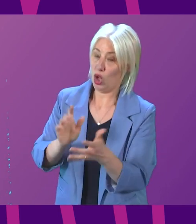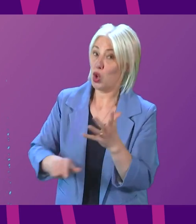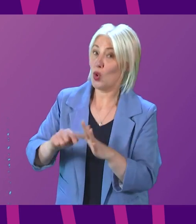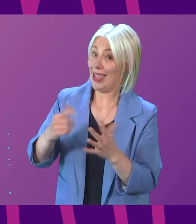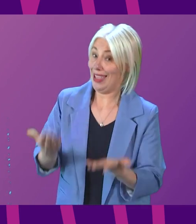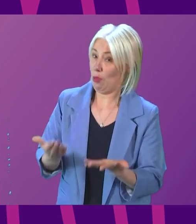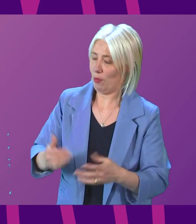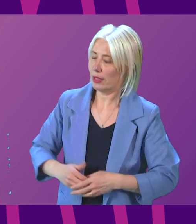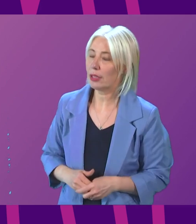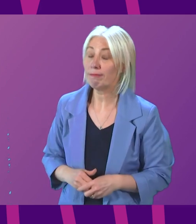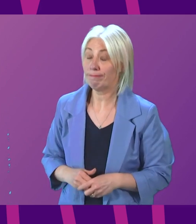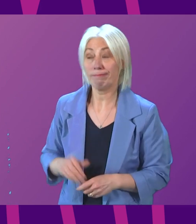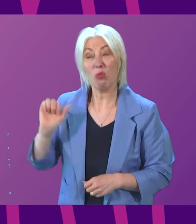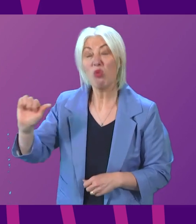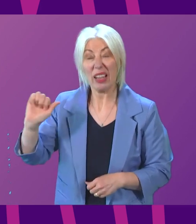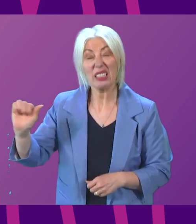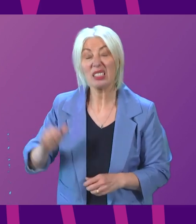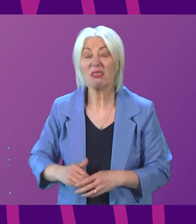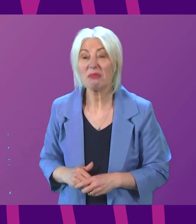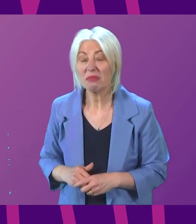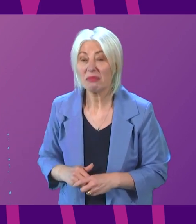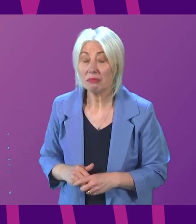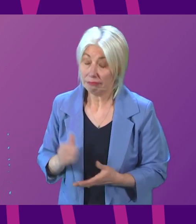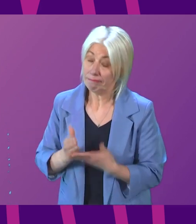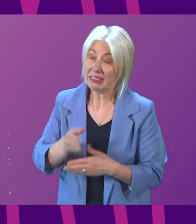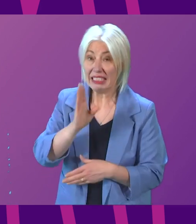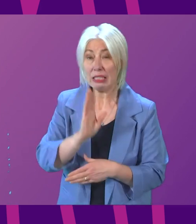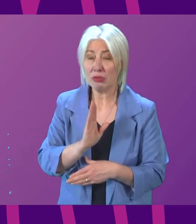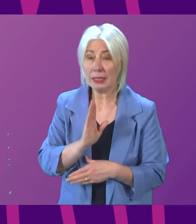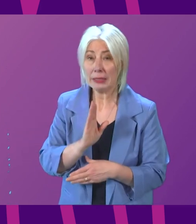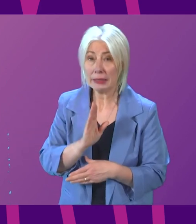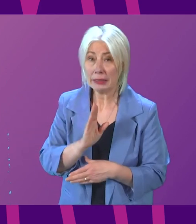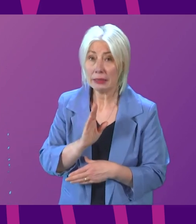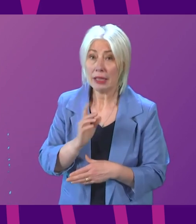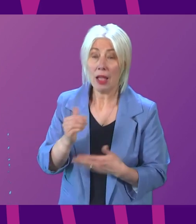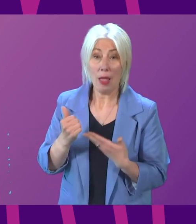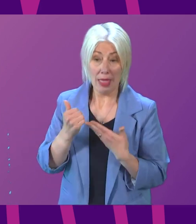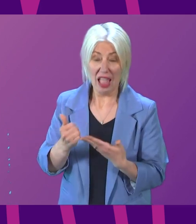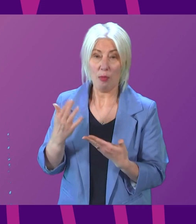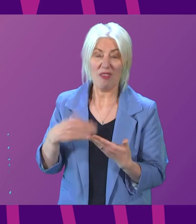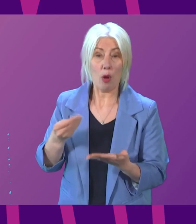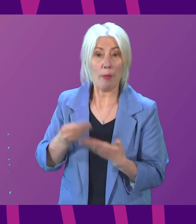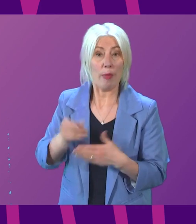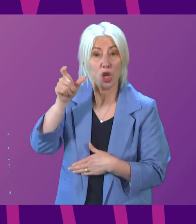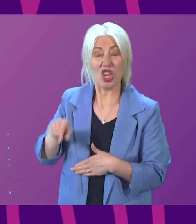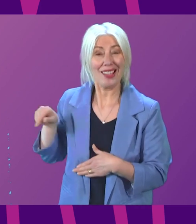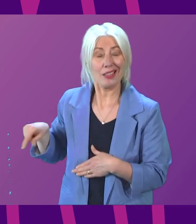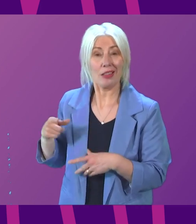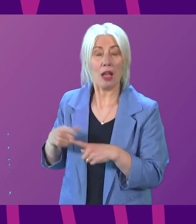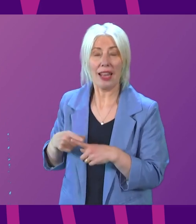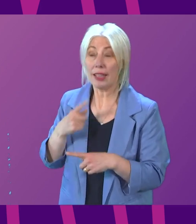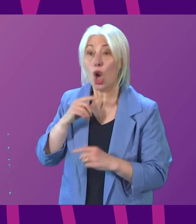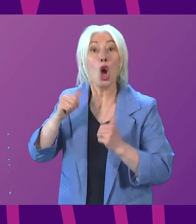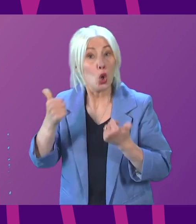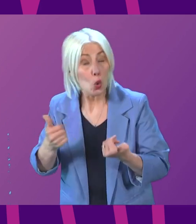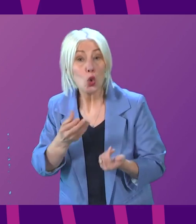McMillan is absolutely right. He's absolutely right, firstly, this is extremely serious, to say that the help announced by the Chancellor, welcome though it was, does not